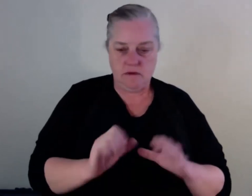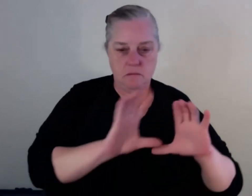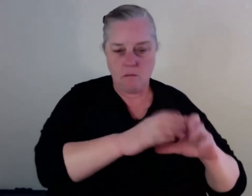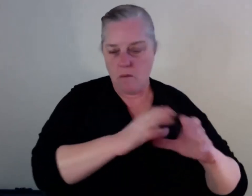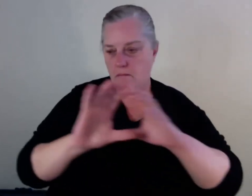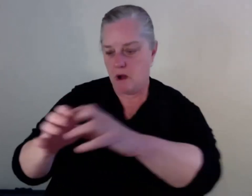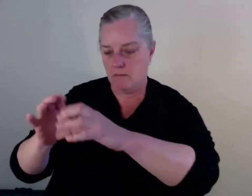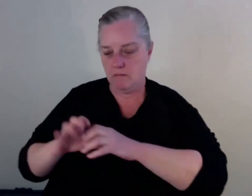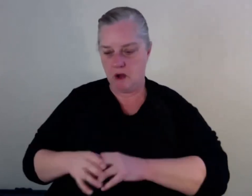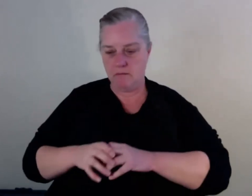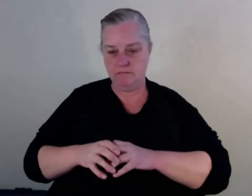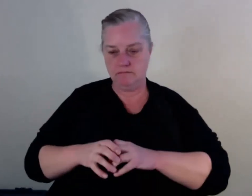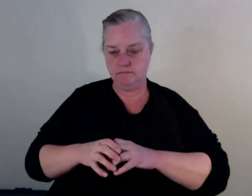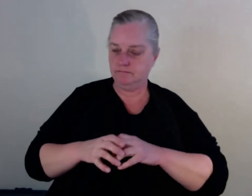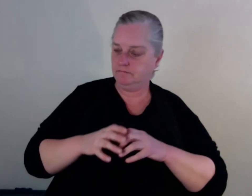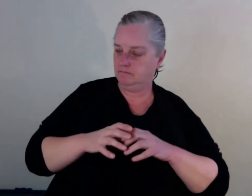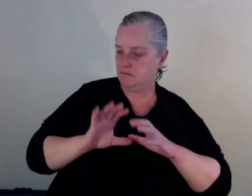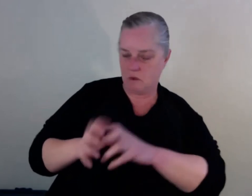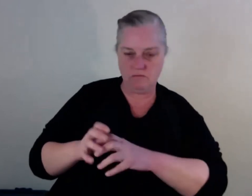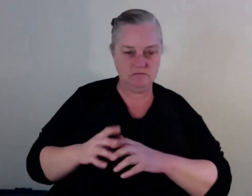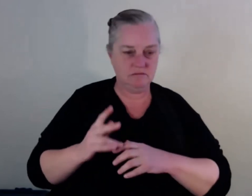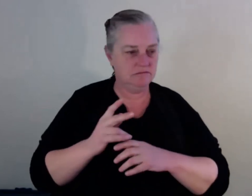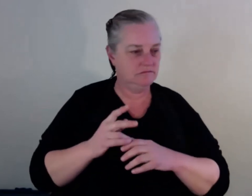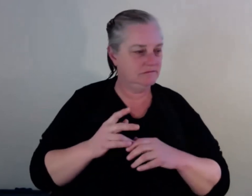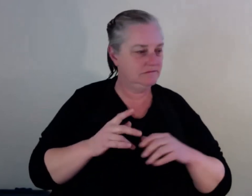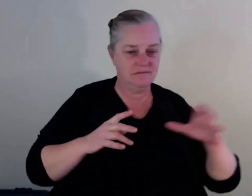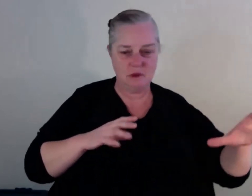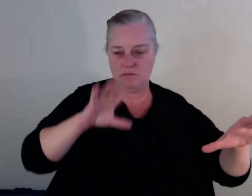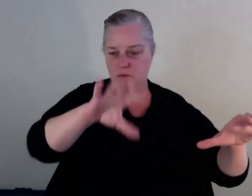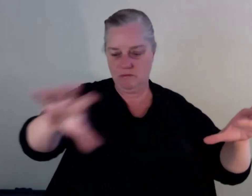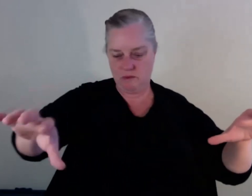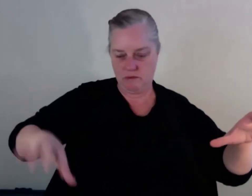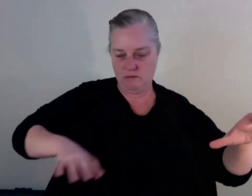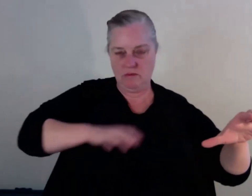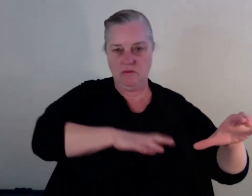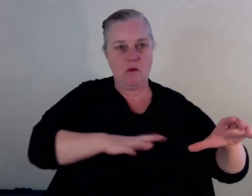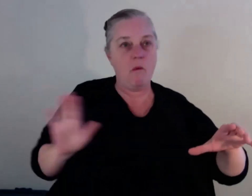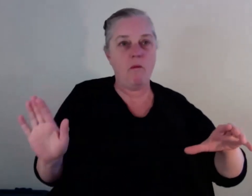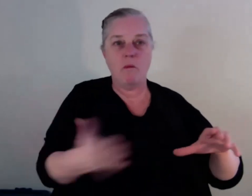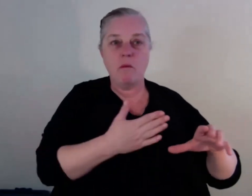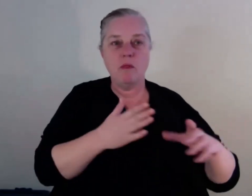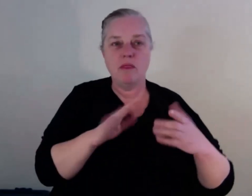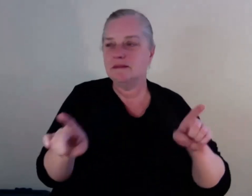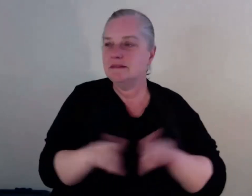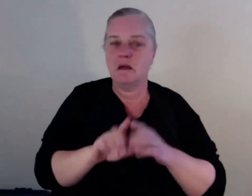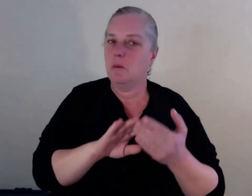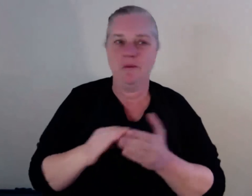Perth mob, you know, we're not all from the same communities where, where, you know, you've, um, and it's not,